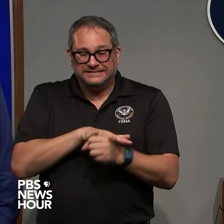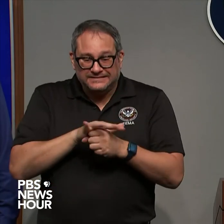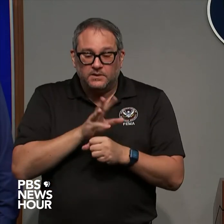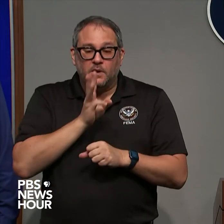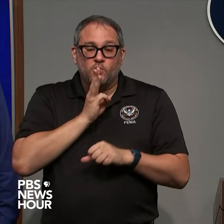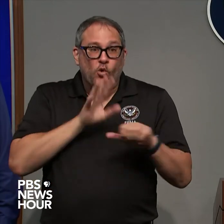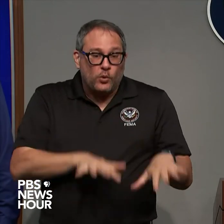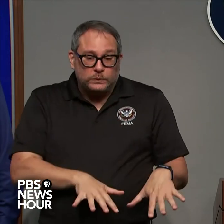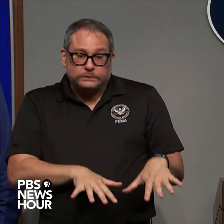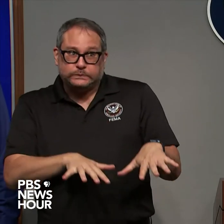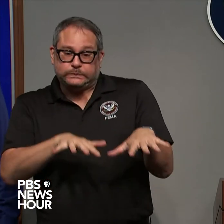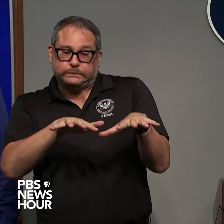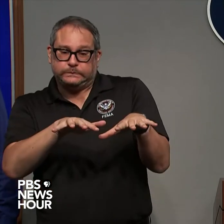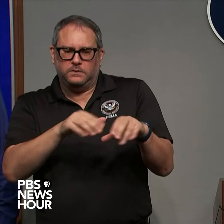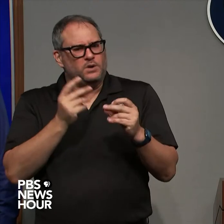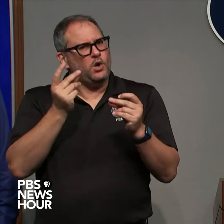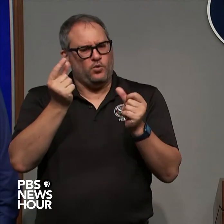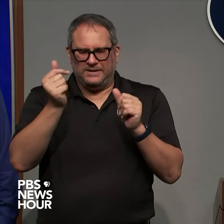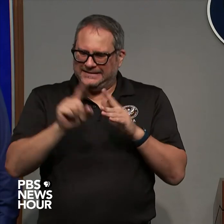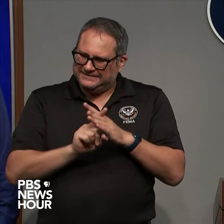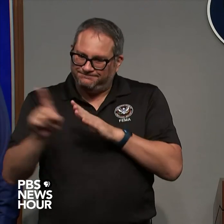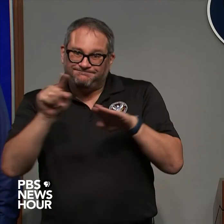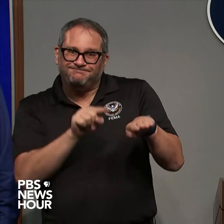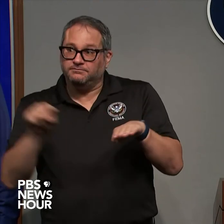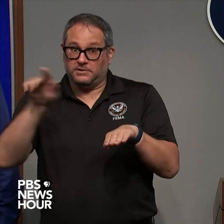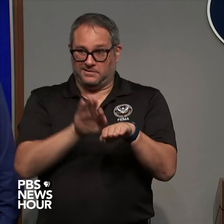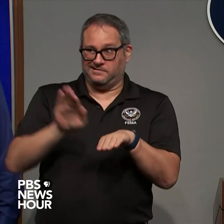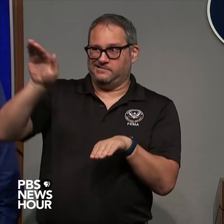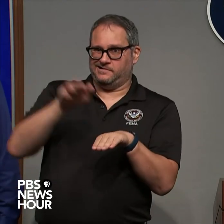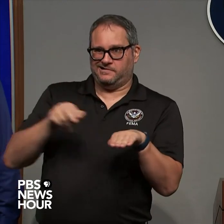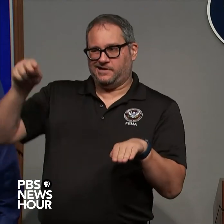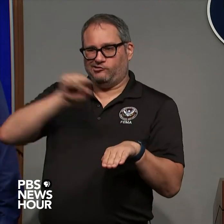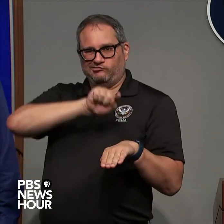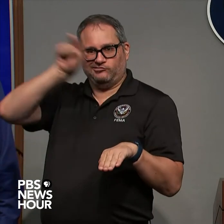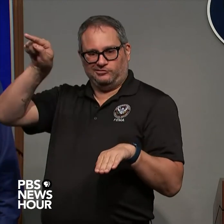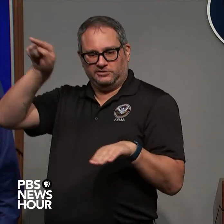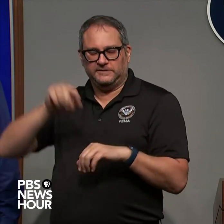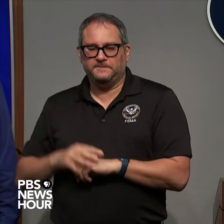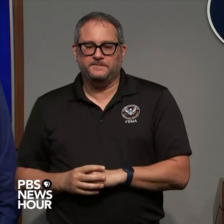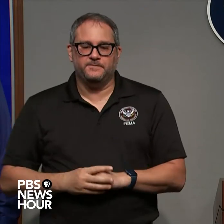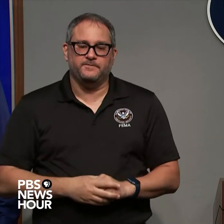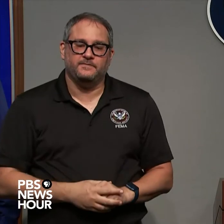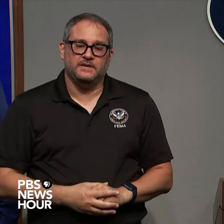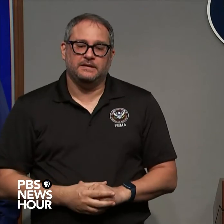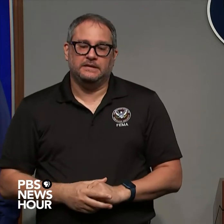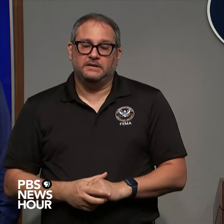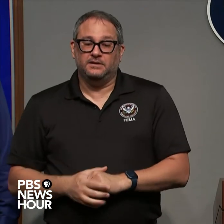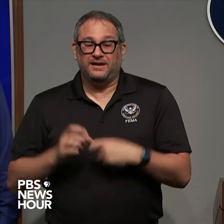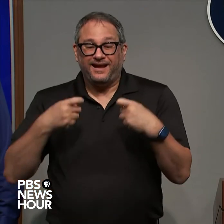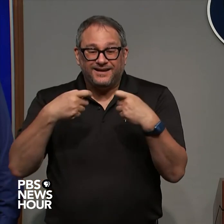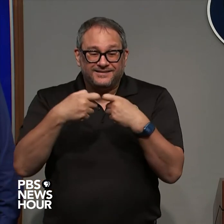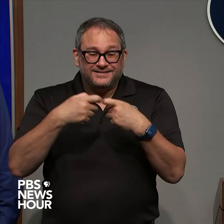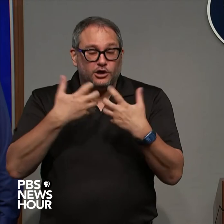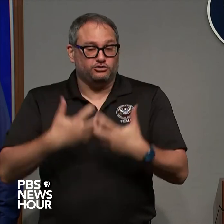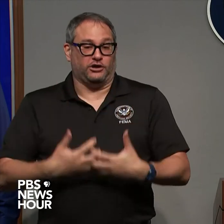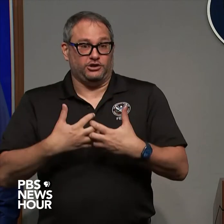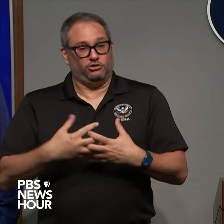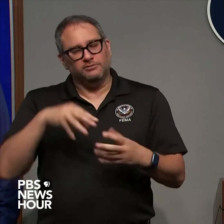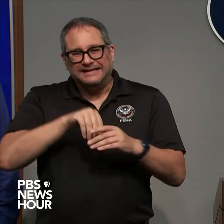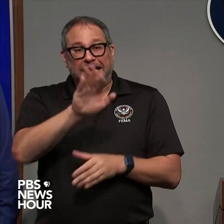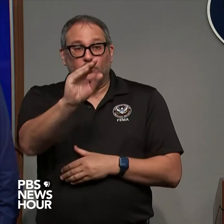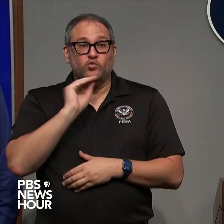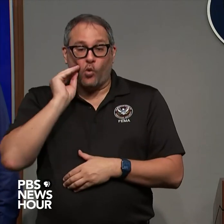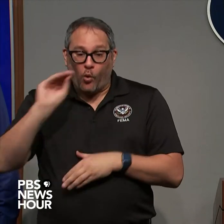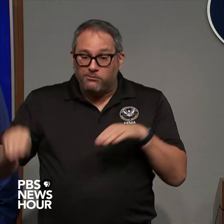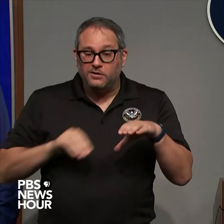quickly find higher ground and third never operate a generator in your home too many lives